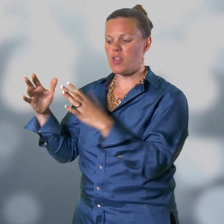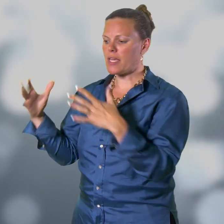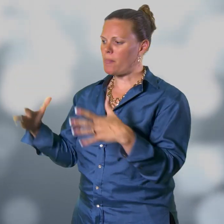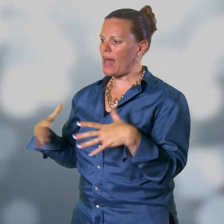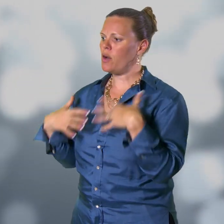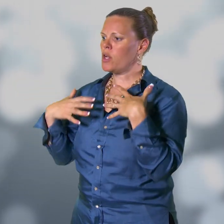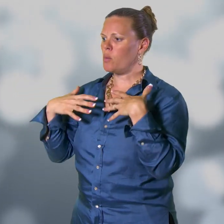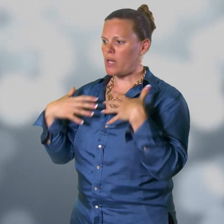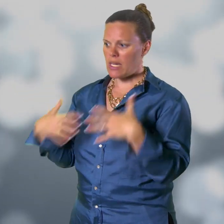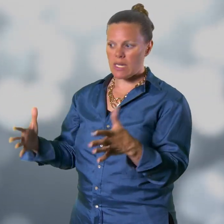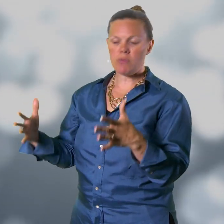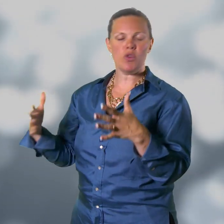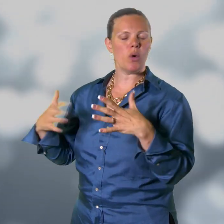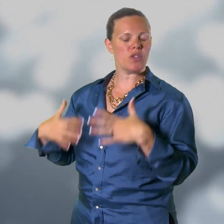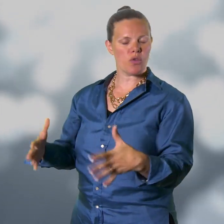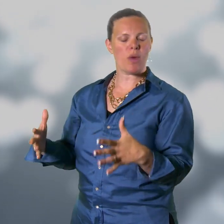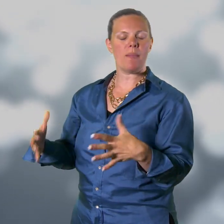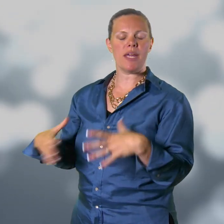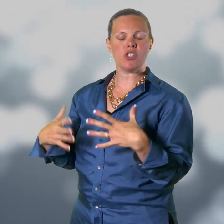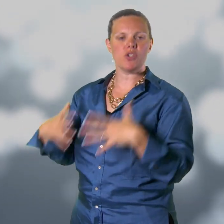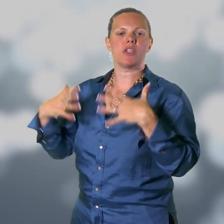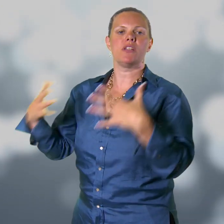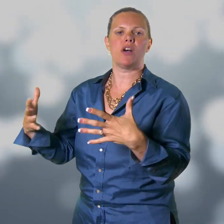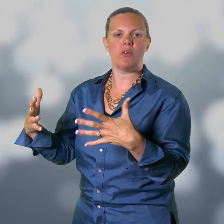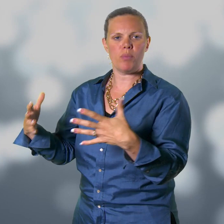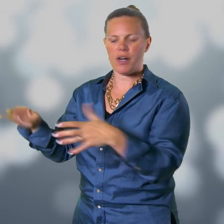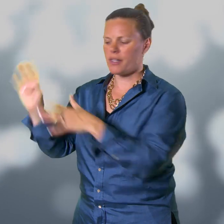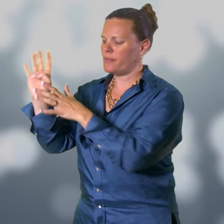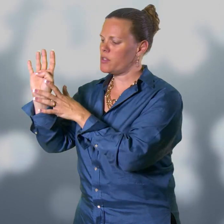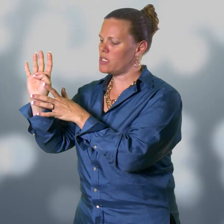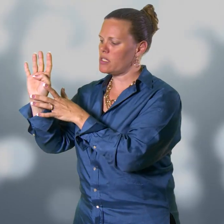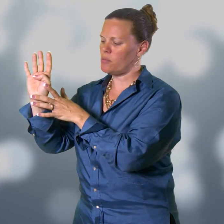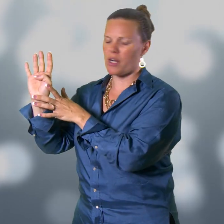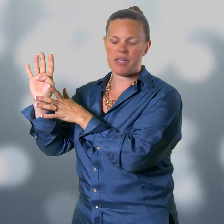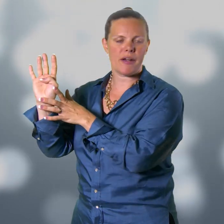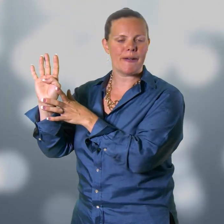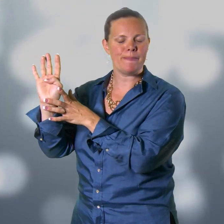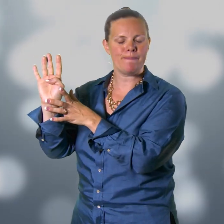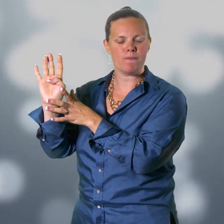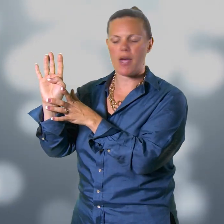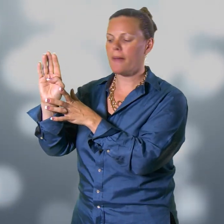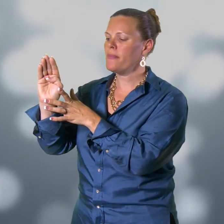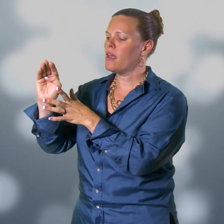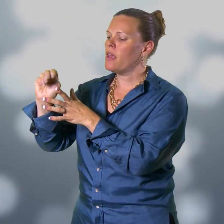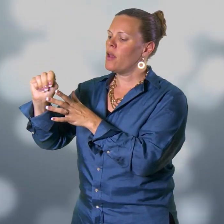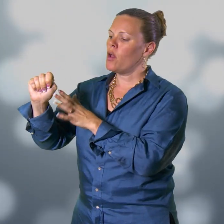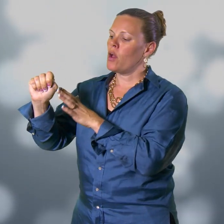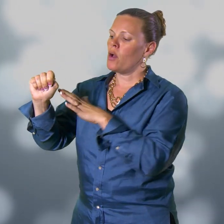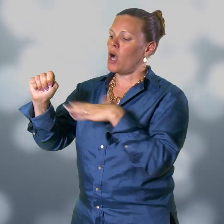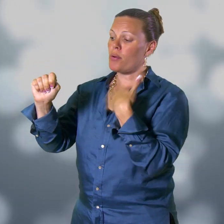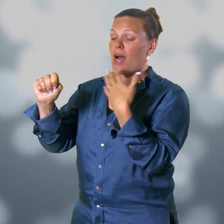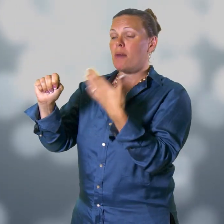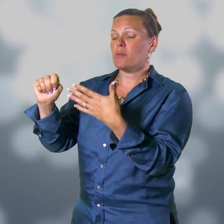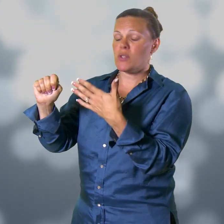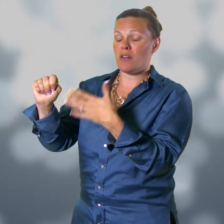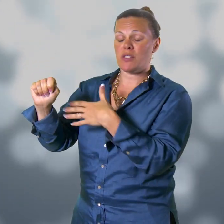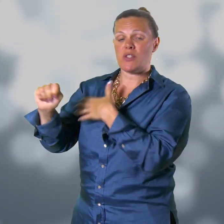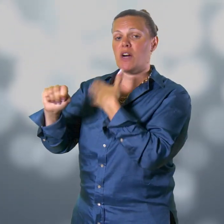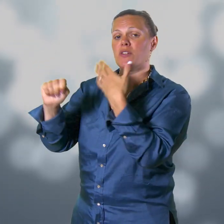think about when any noise or threat makes, usually a dog will bark. So this is the barking dog, okay? A problem solver is often